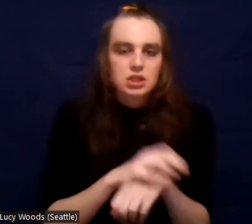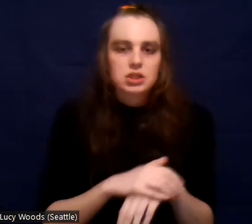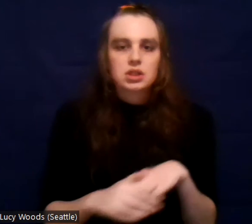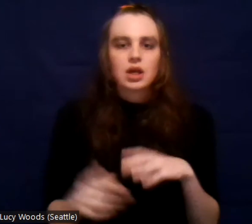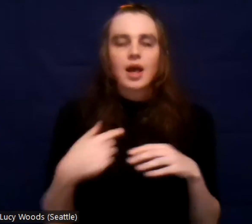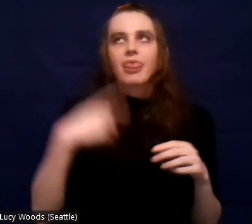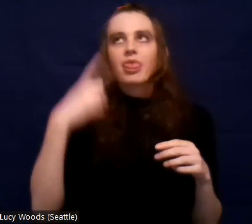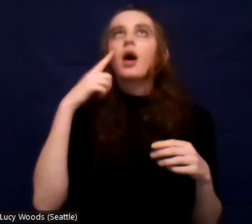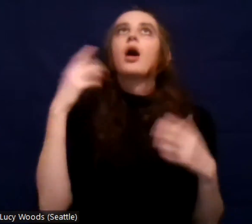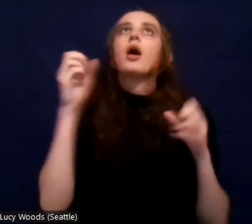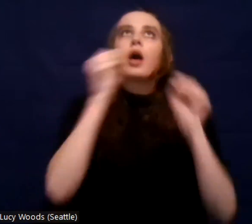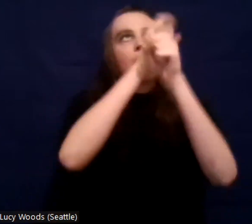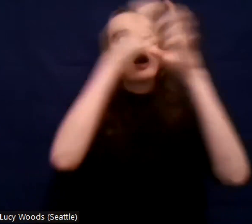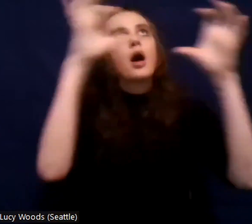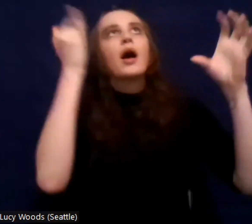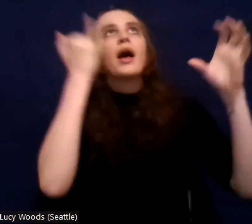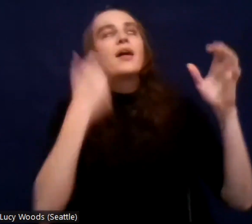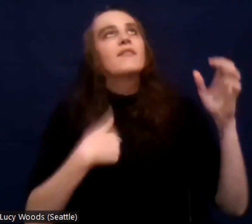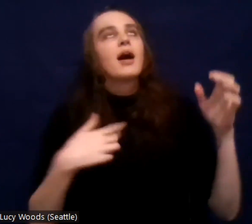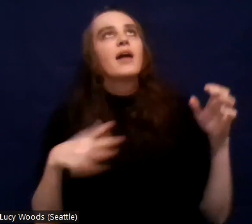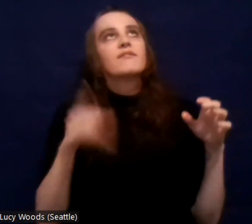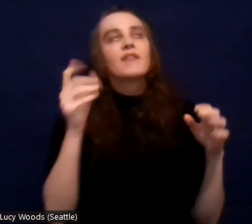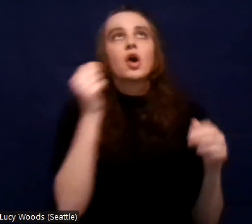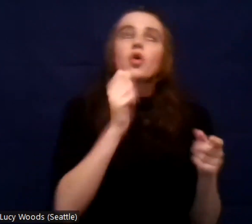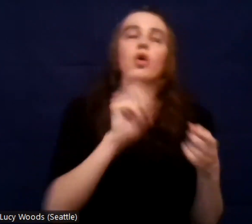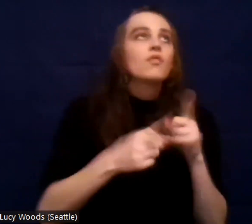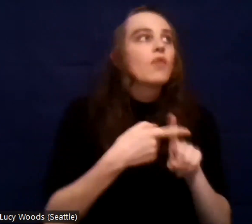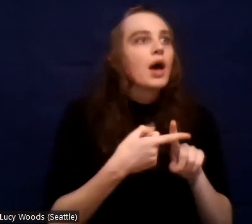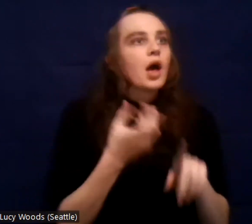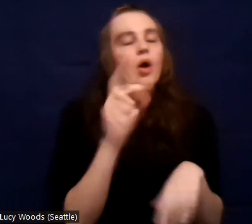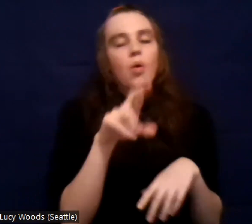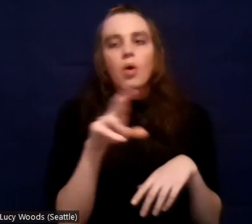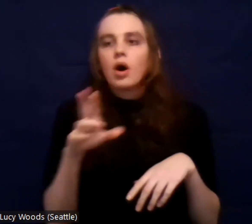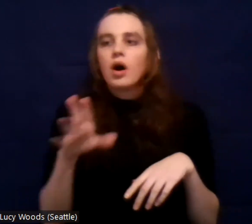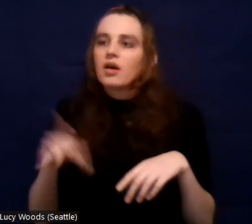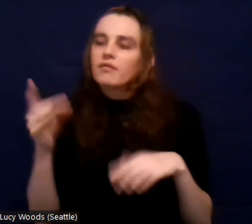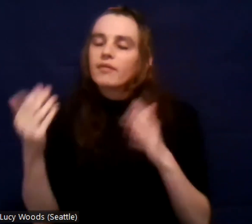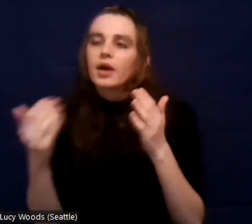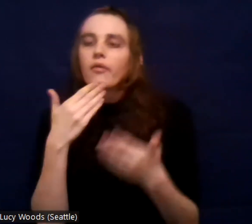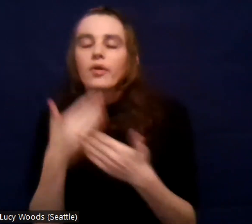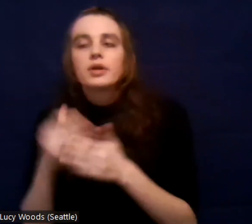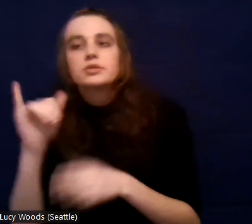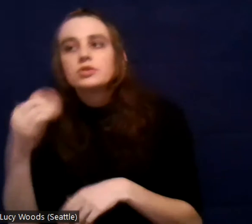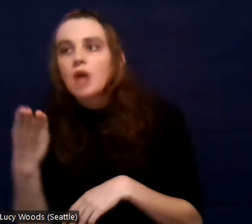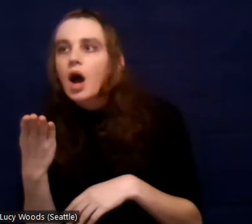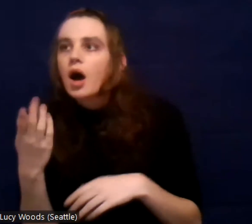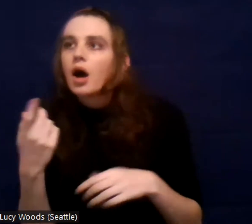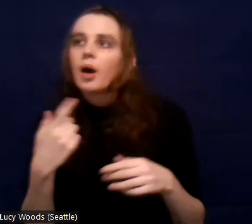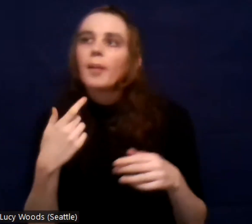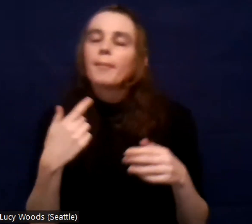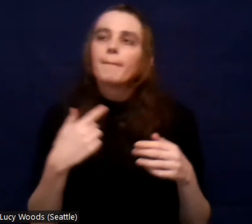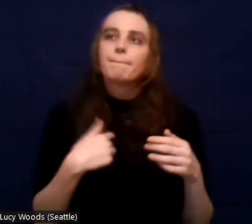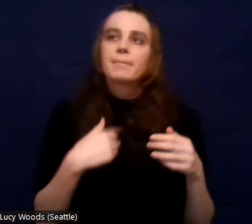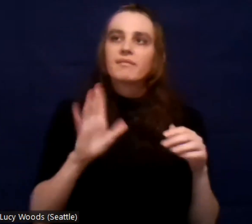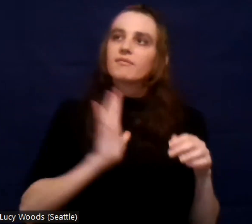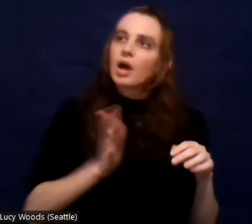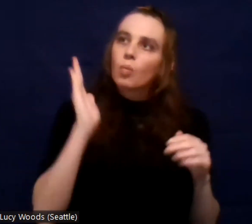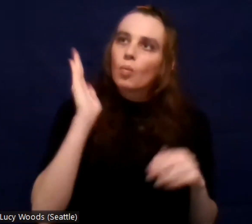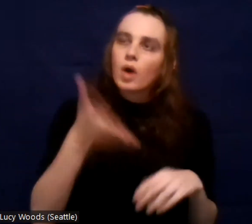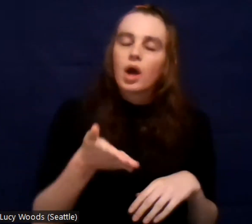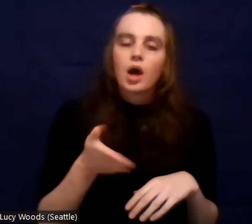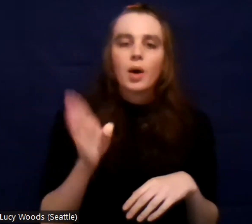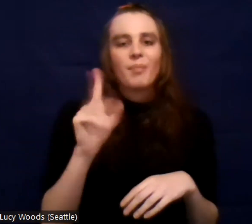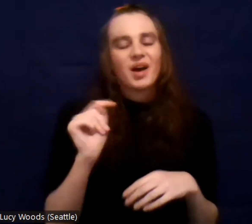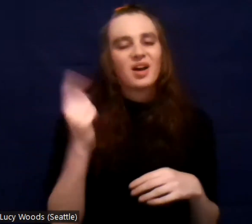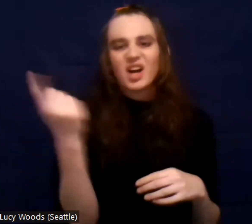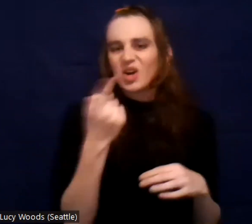get the car or the job relocate, I tried all of this. Um, and I always end up messing